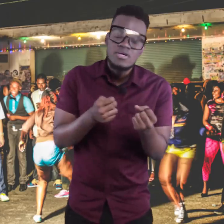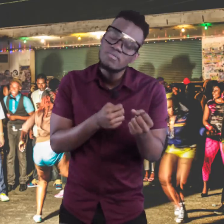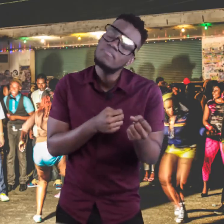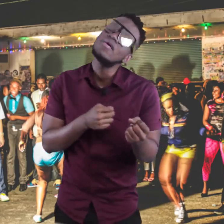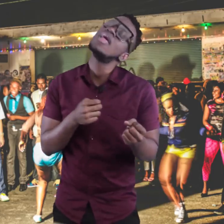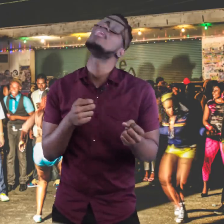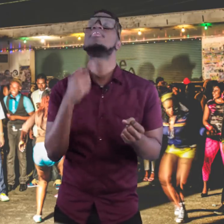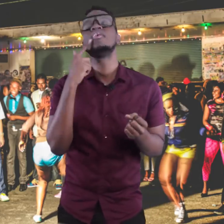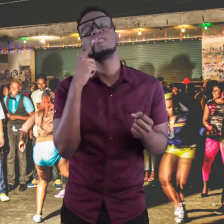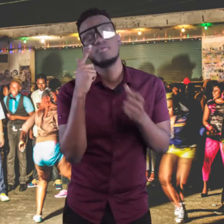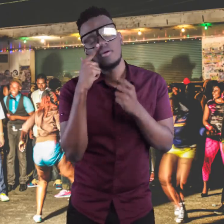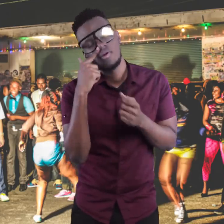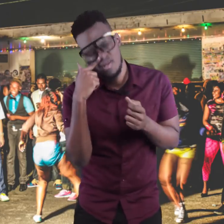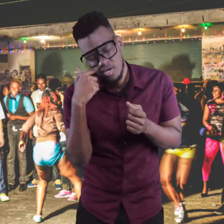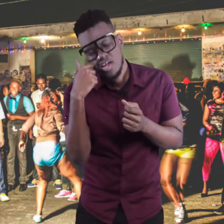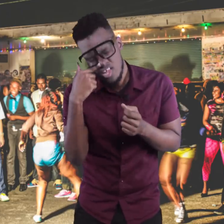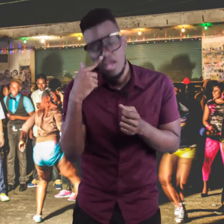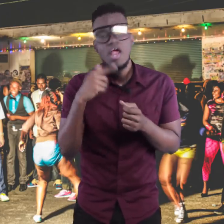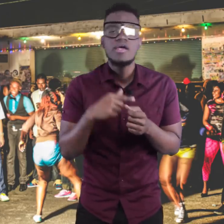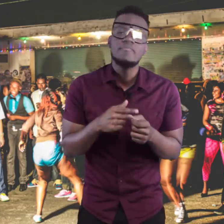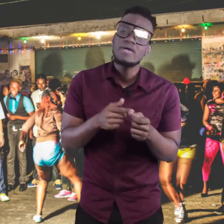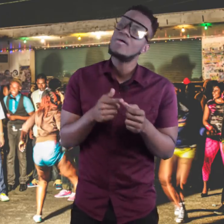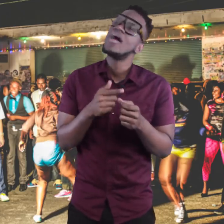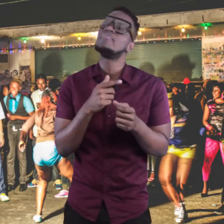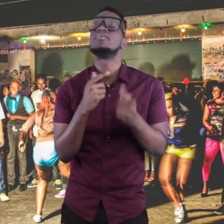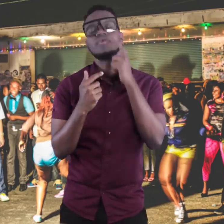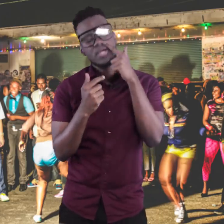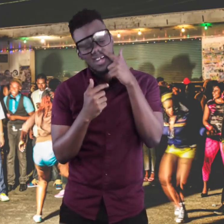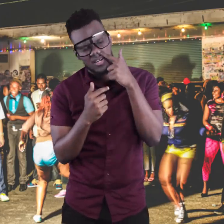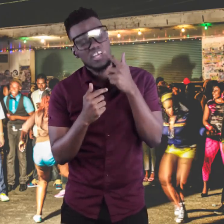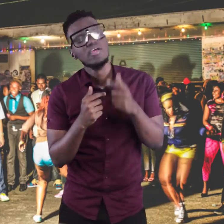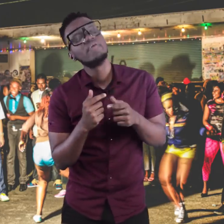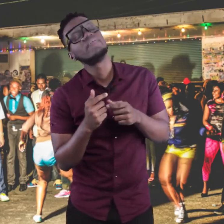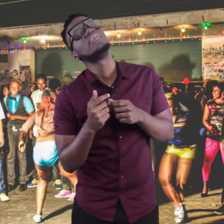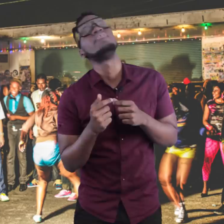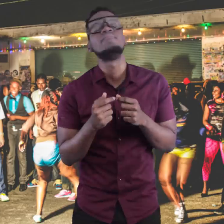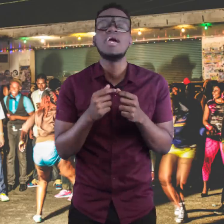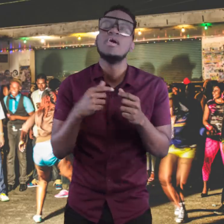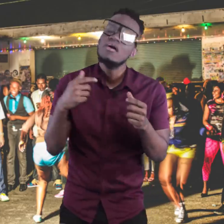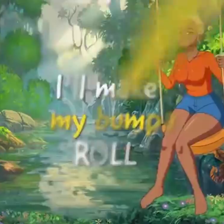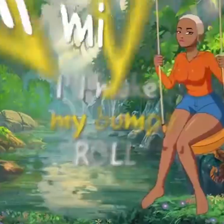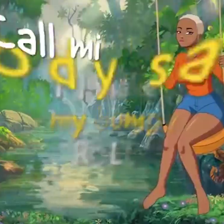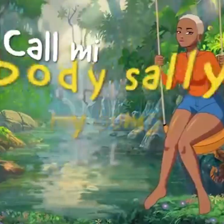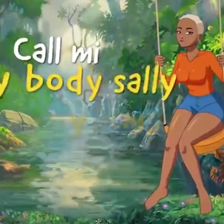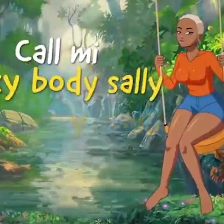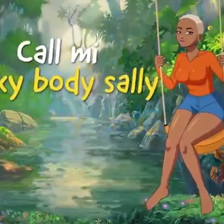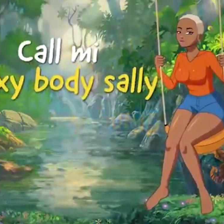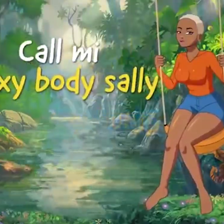I'm supposed to borrow it, now you know the, you be popping me, you're making me.